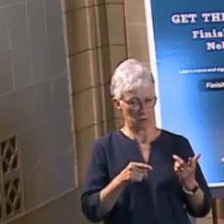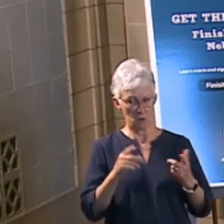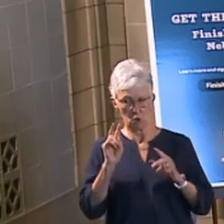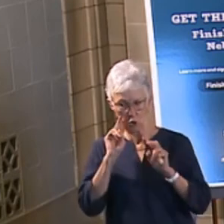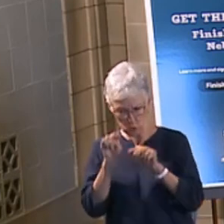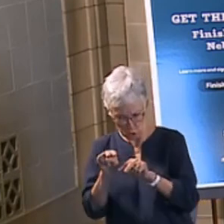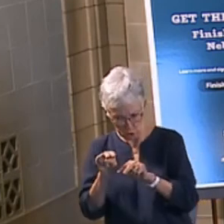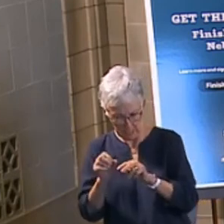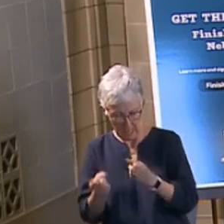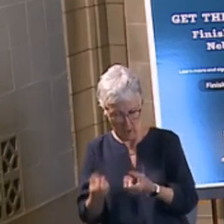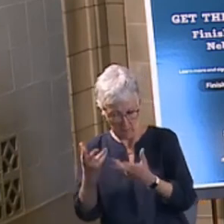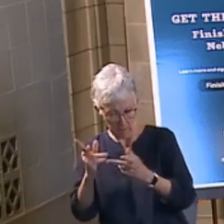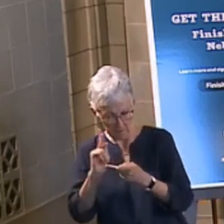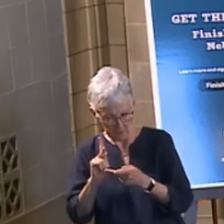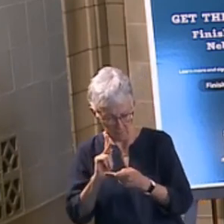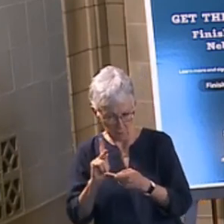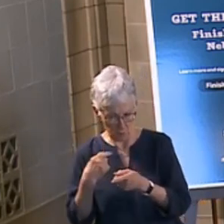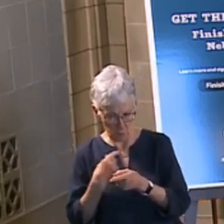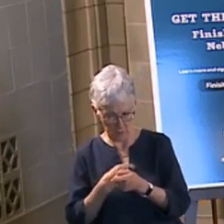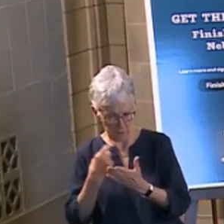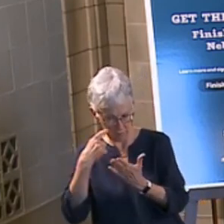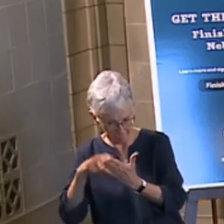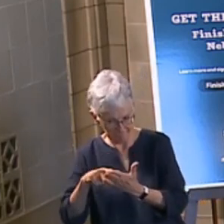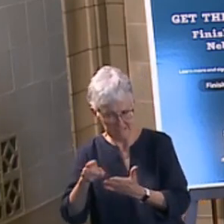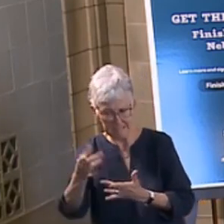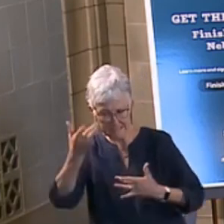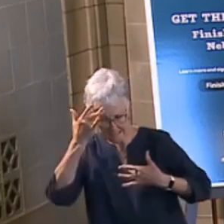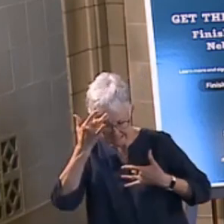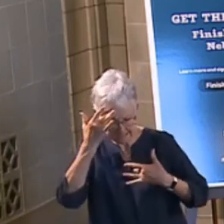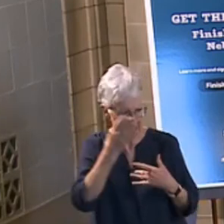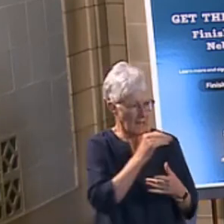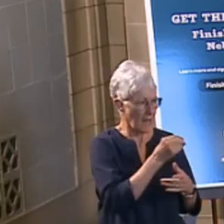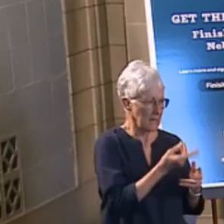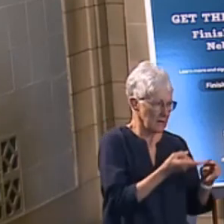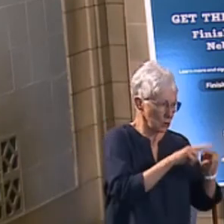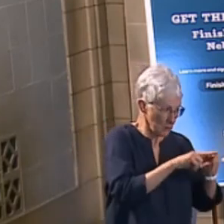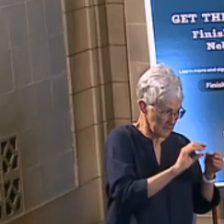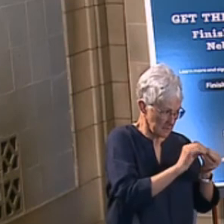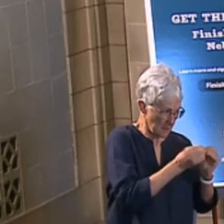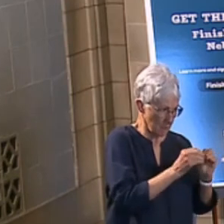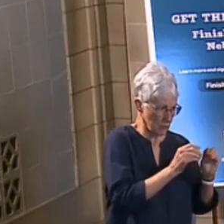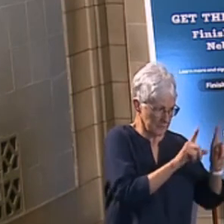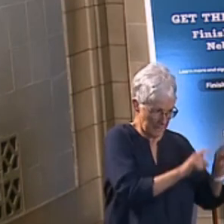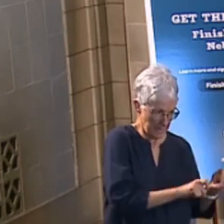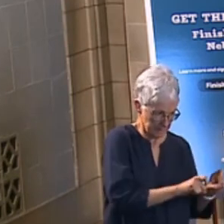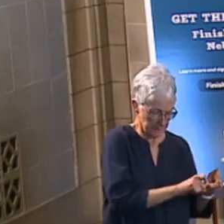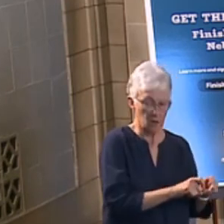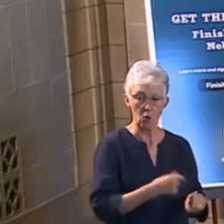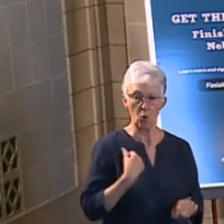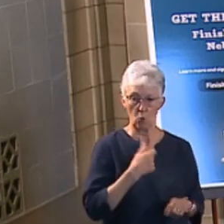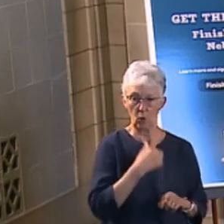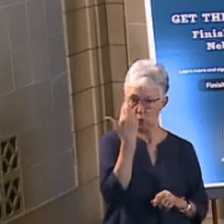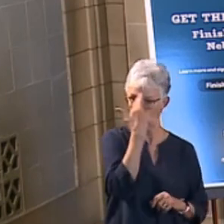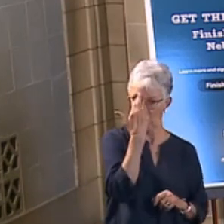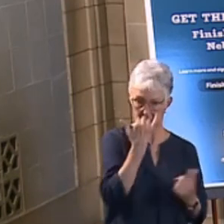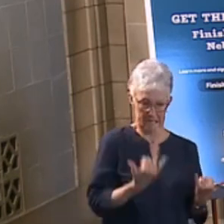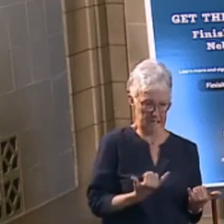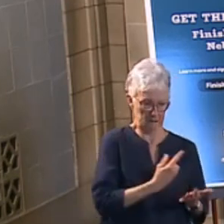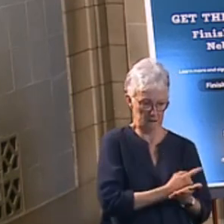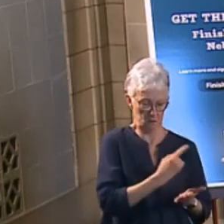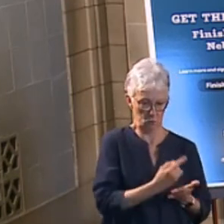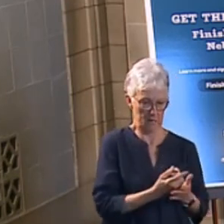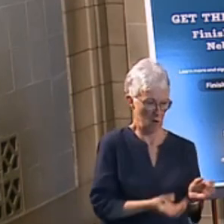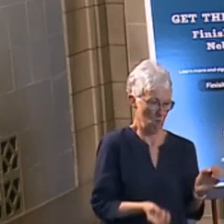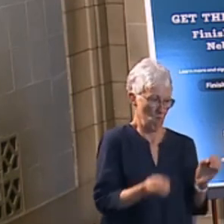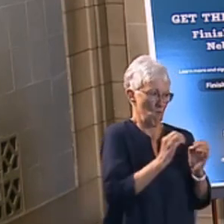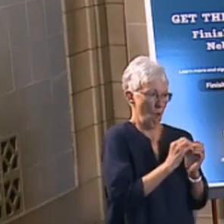that are getting tested, the more positive cases you're going to find. And that's what we did find this week is that we had an increase of about